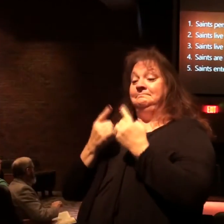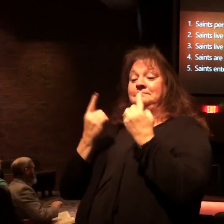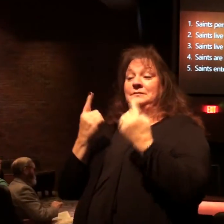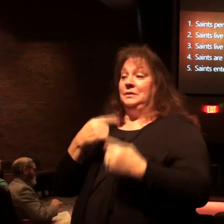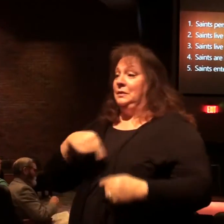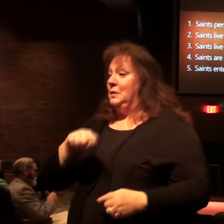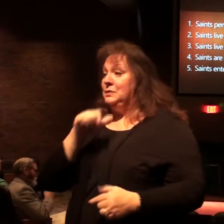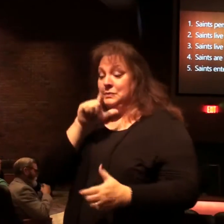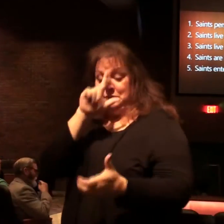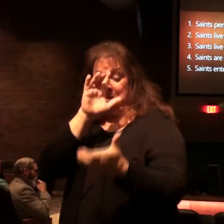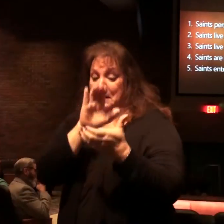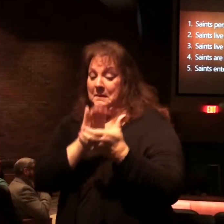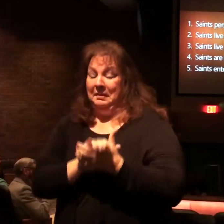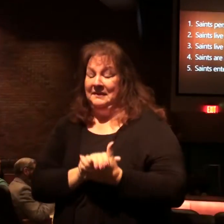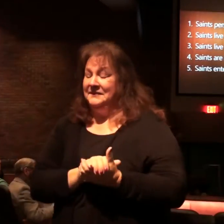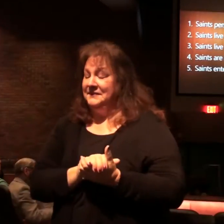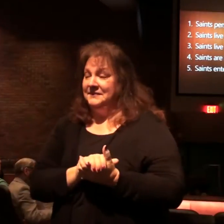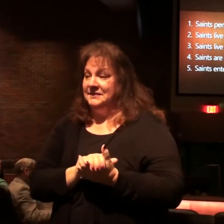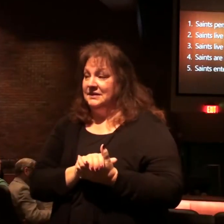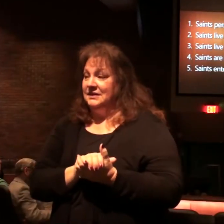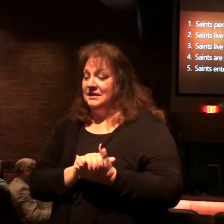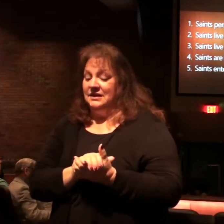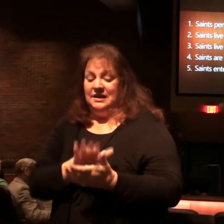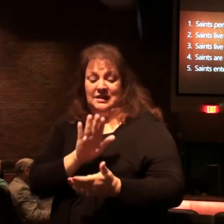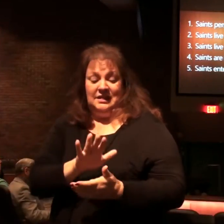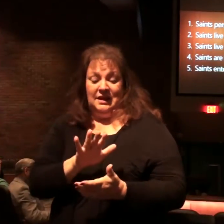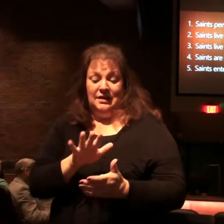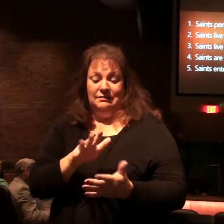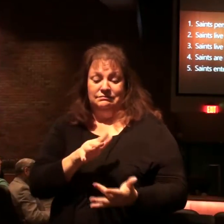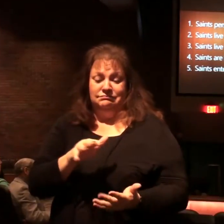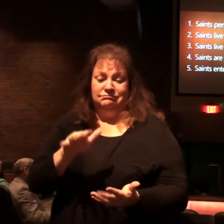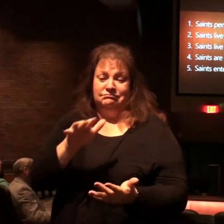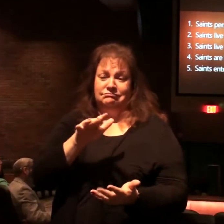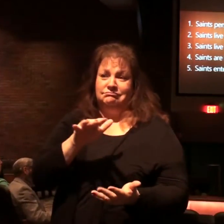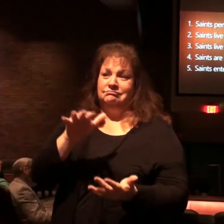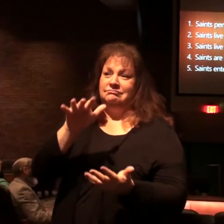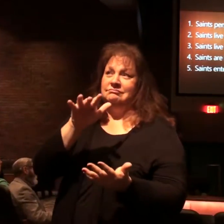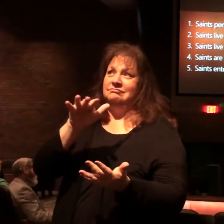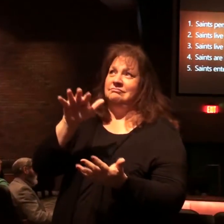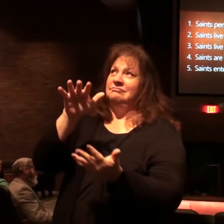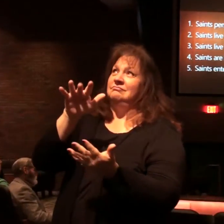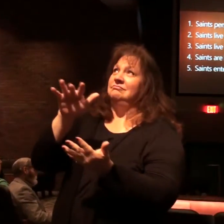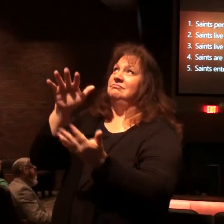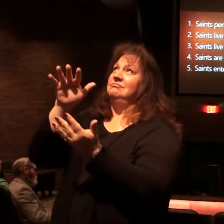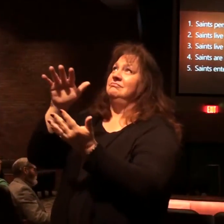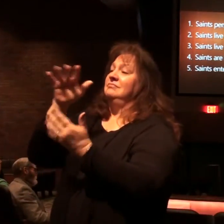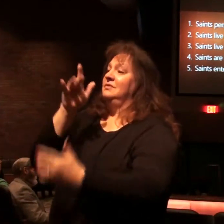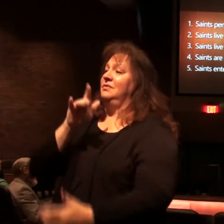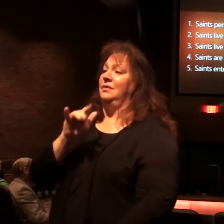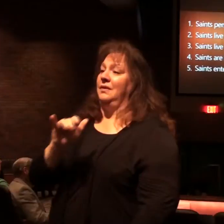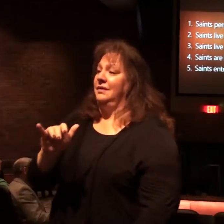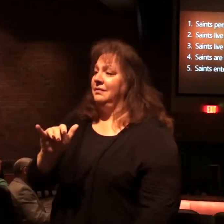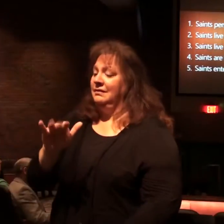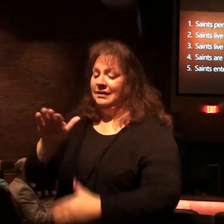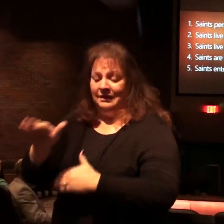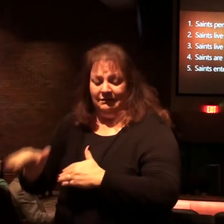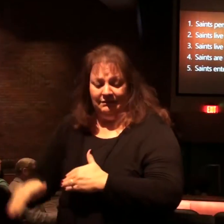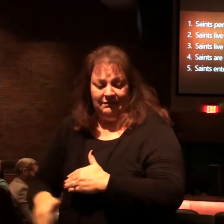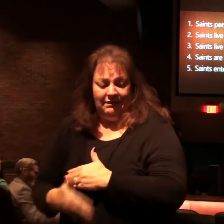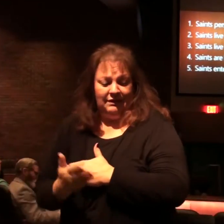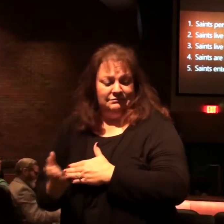unbeliever, verse 11, the smoke of their torment goes up forever and ever. They have no rest night and day.